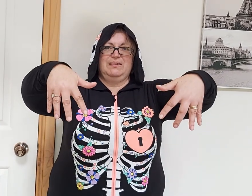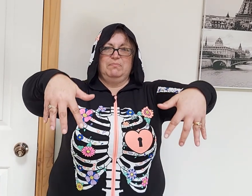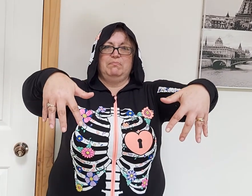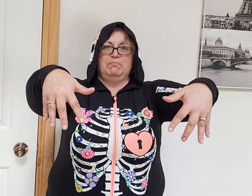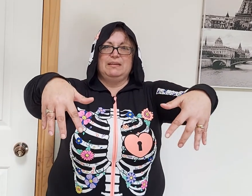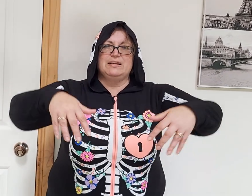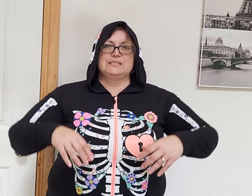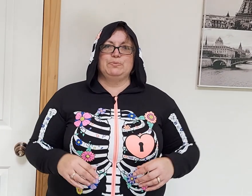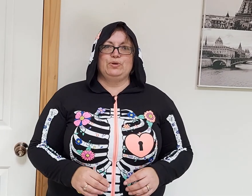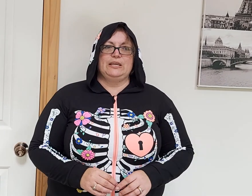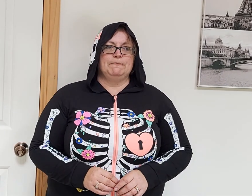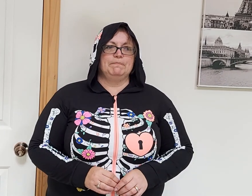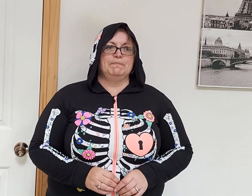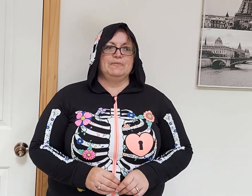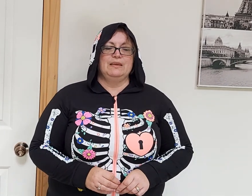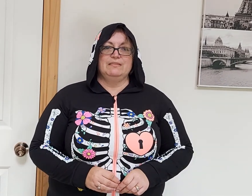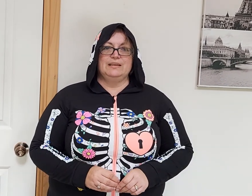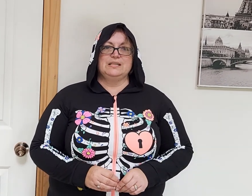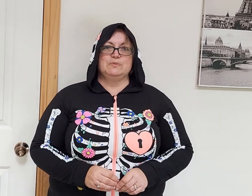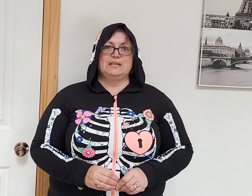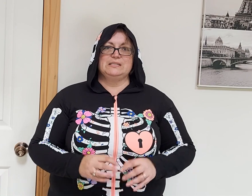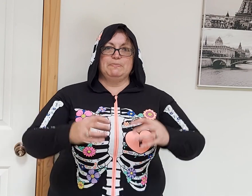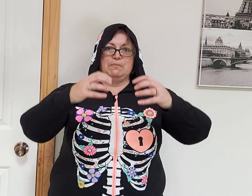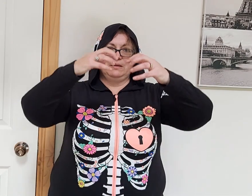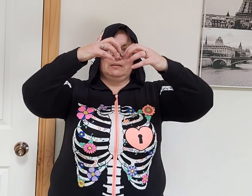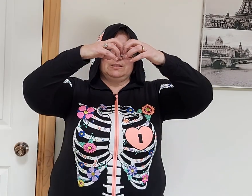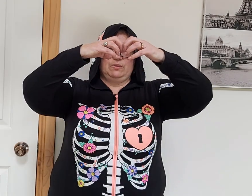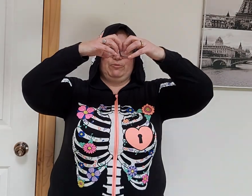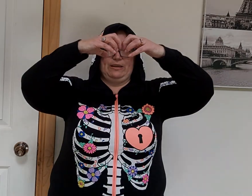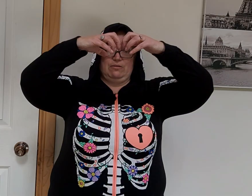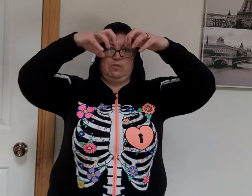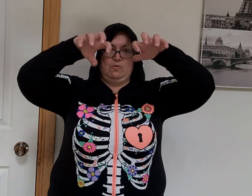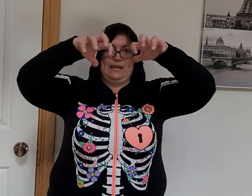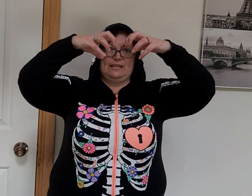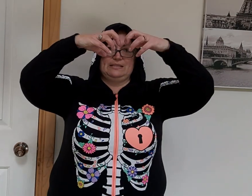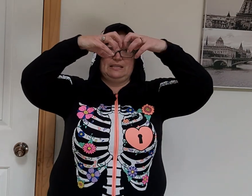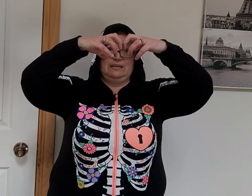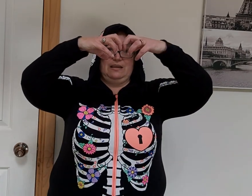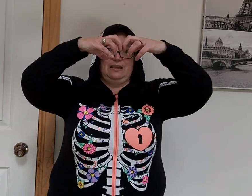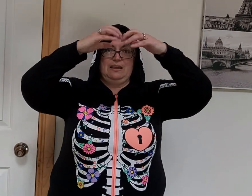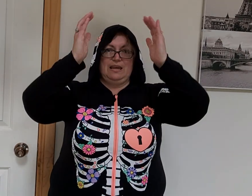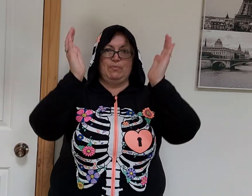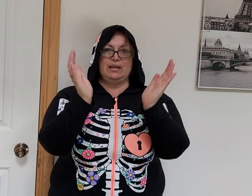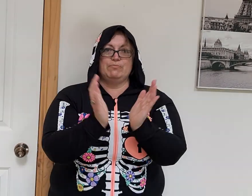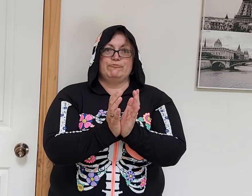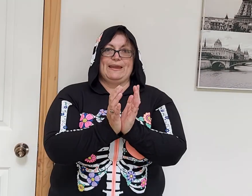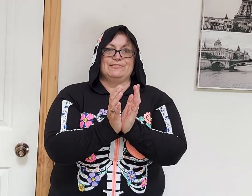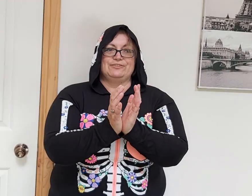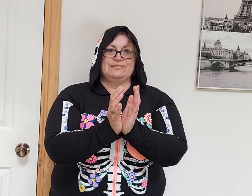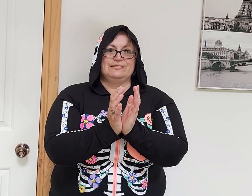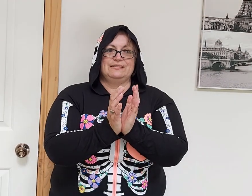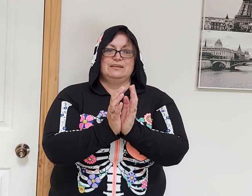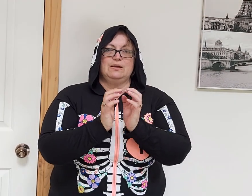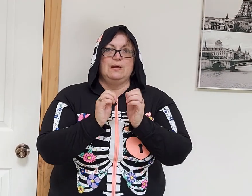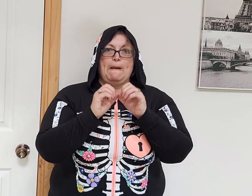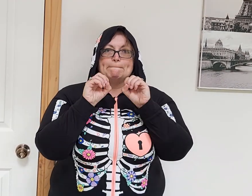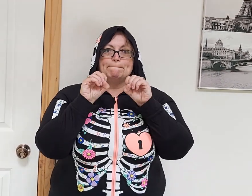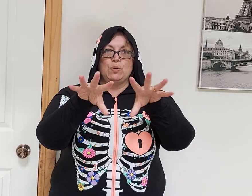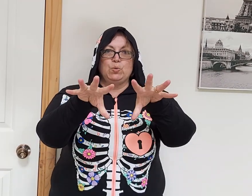A bit like spooky. The next one is Pumpkin, so we bring our claw hands in and we come round. Boo!